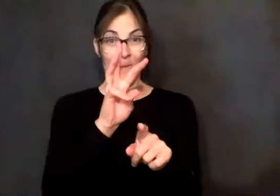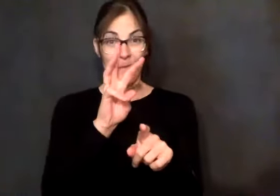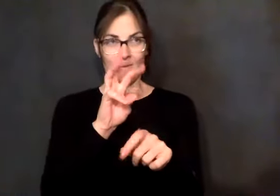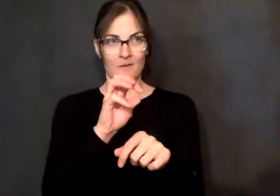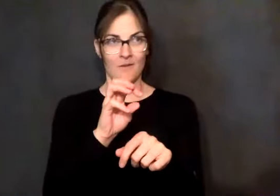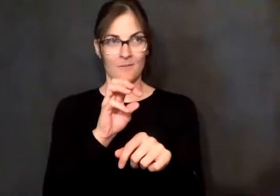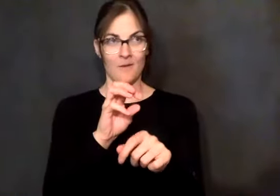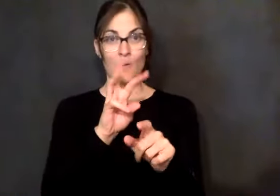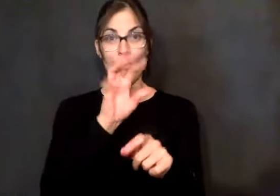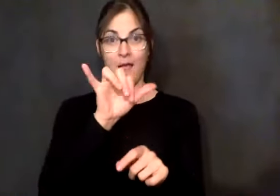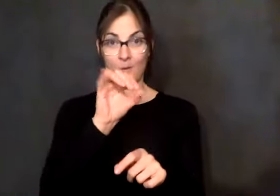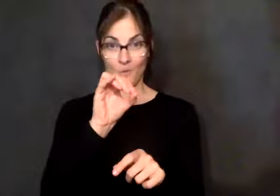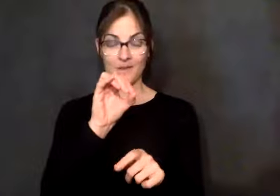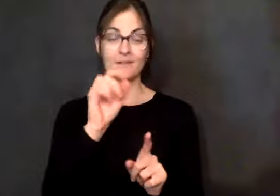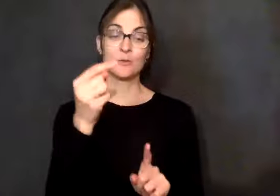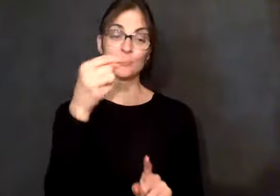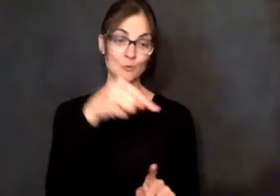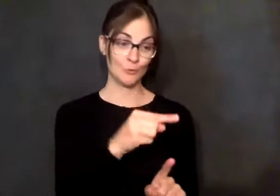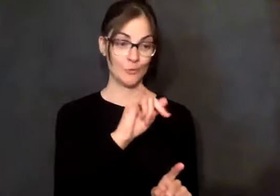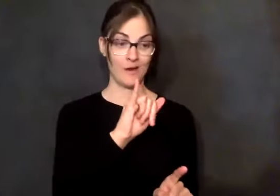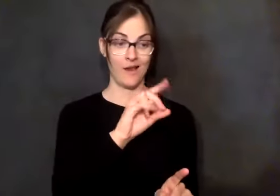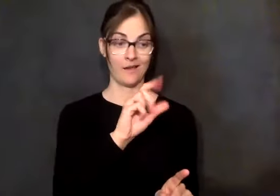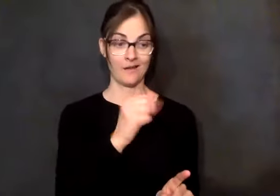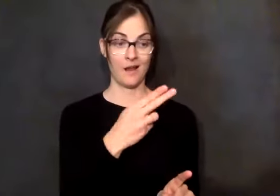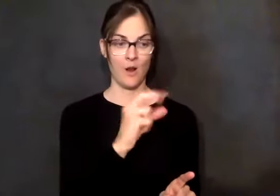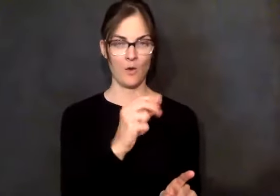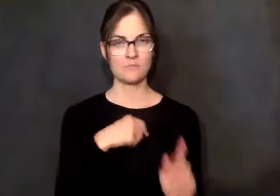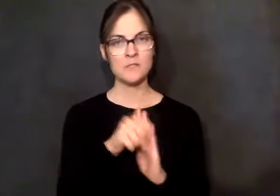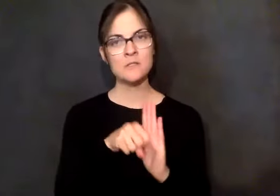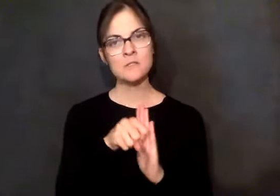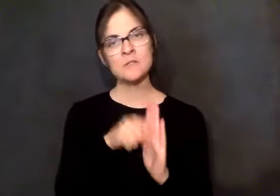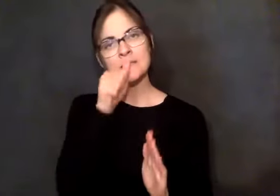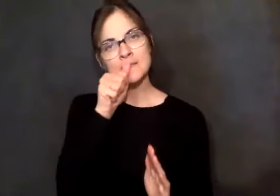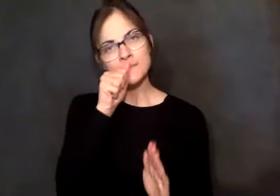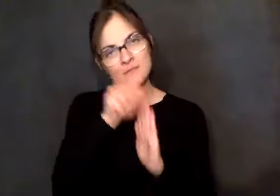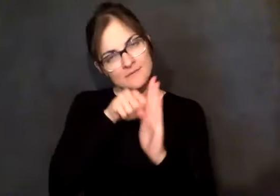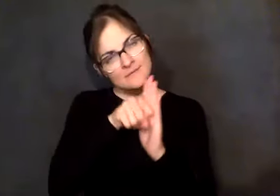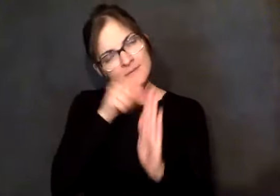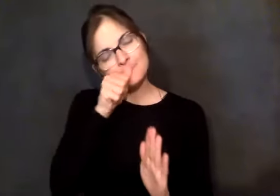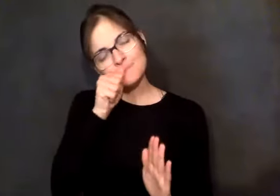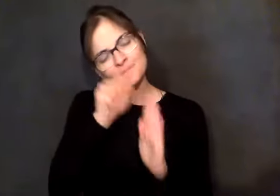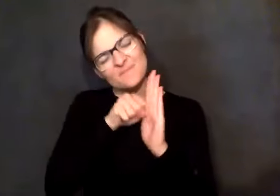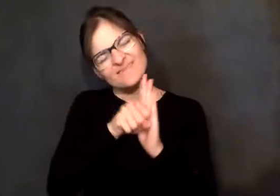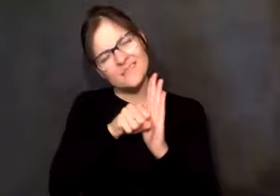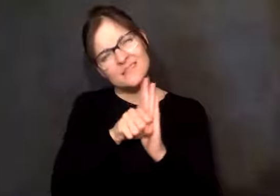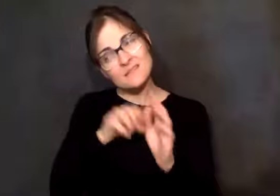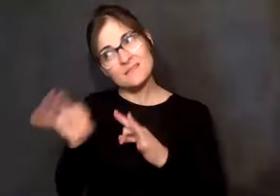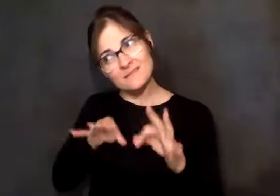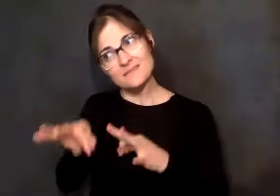the way from Wyoming to Idaho about anonymity and what she could say or couldn't say. I mean, that was probably one of the